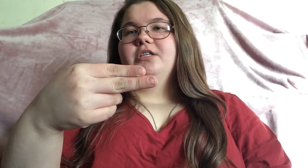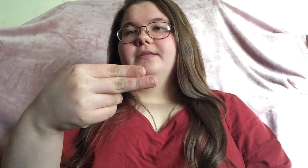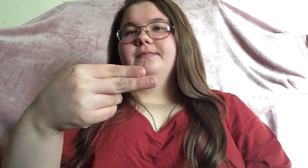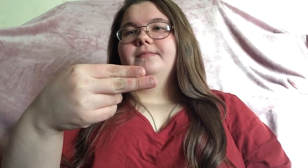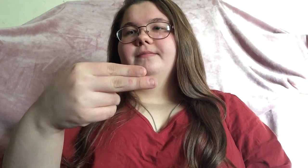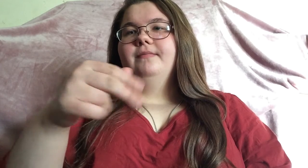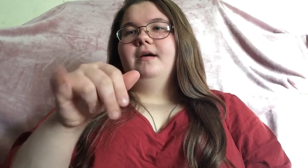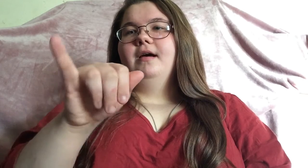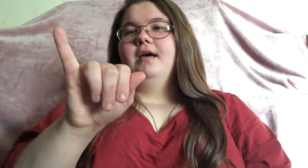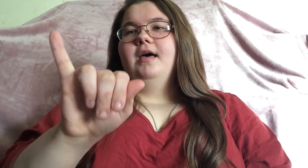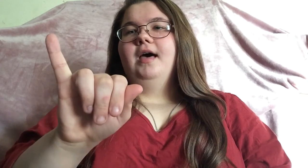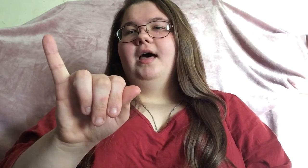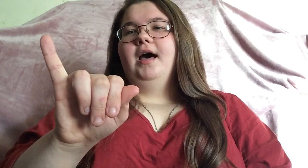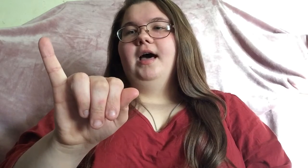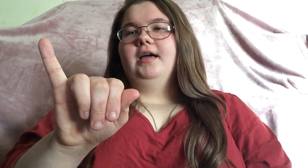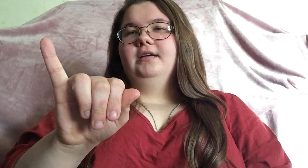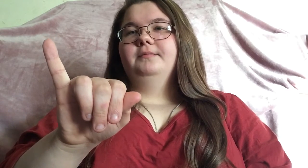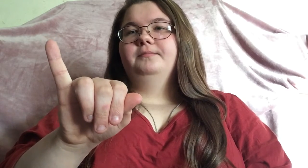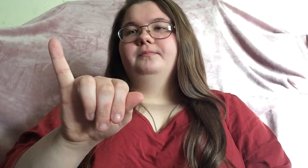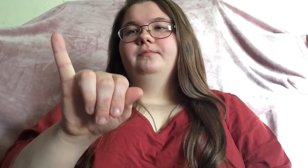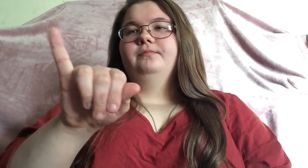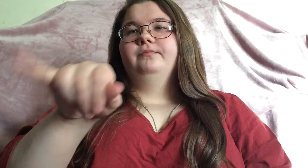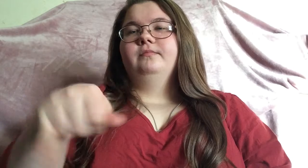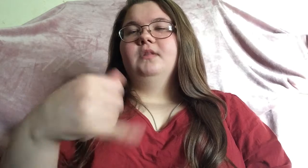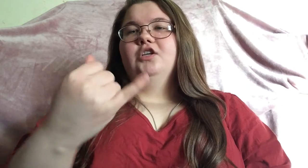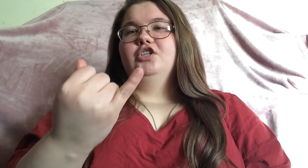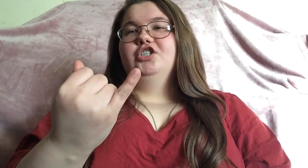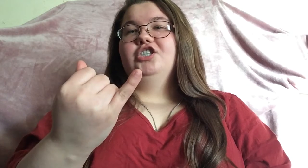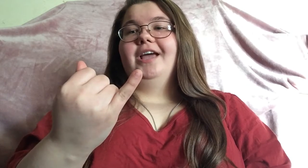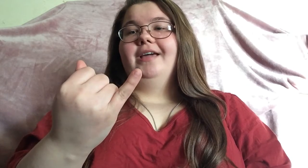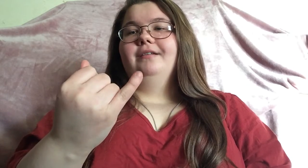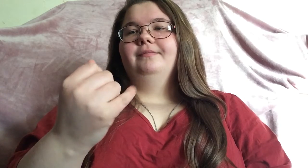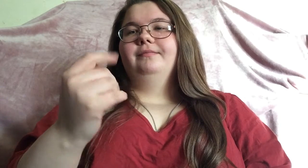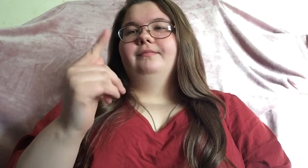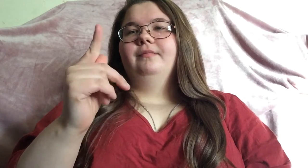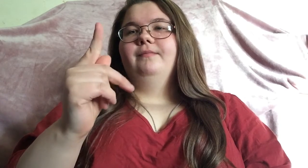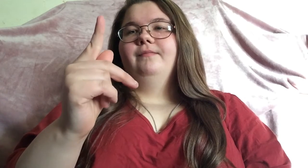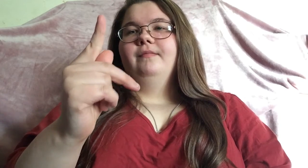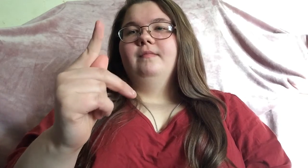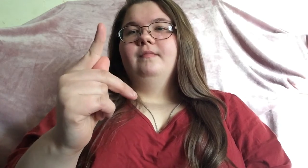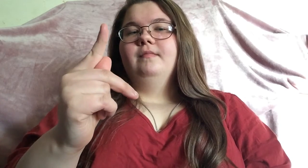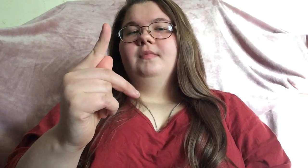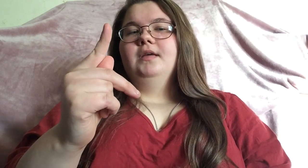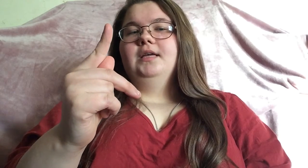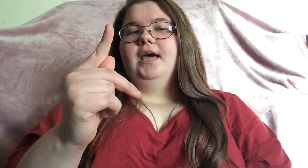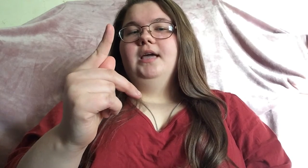i j k